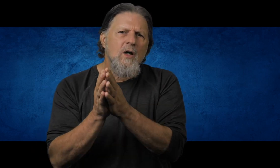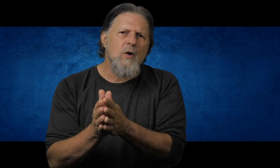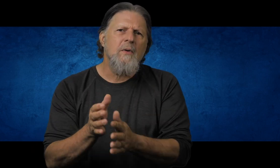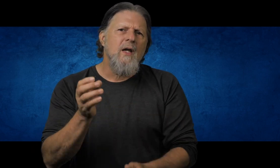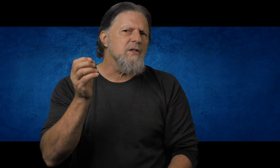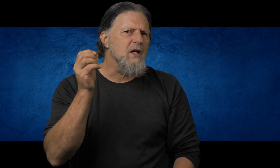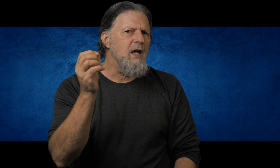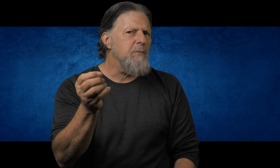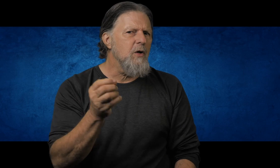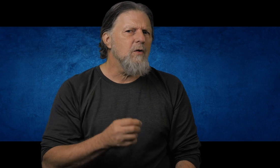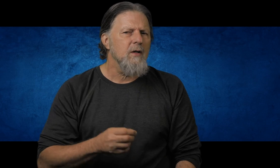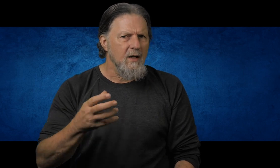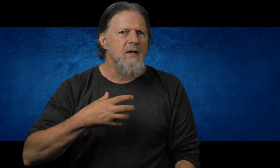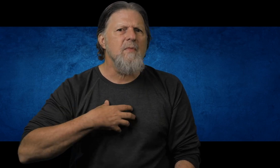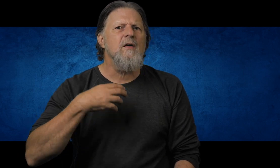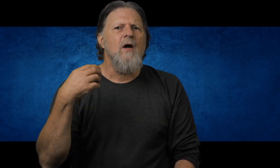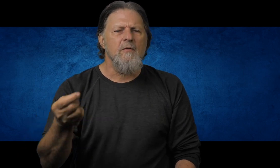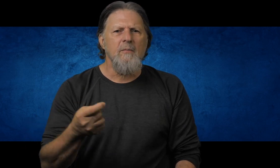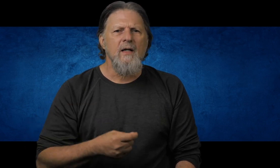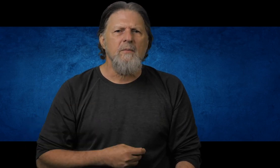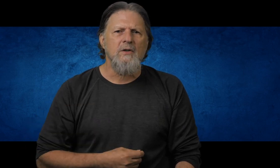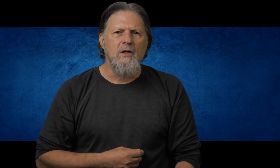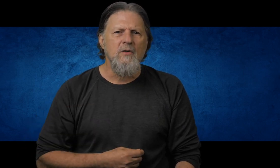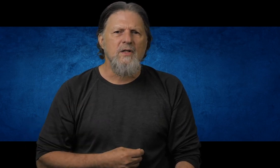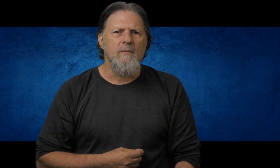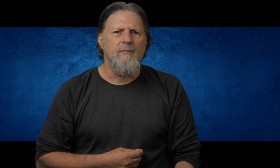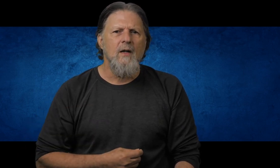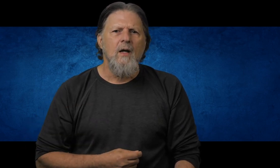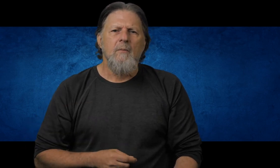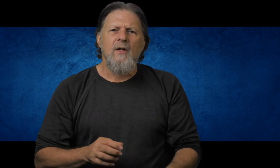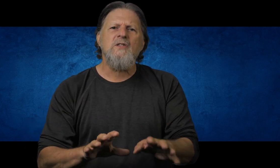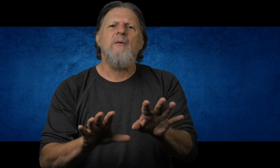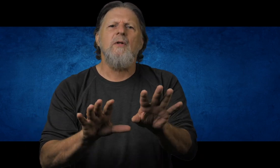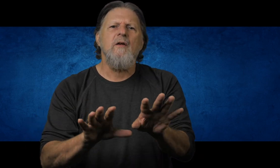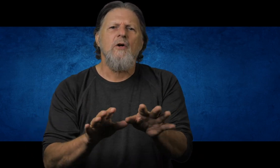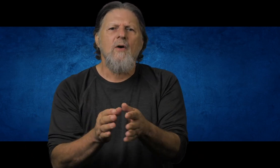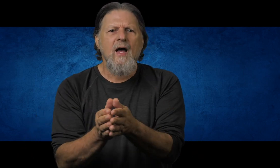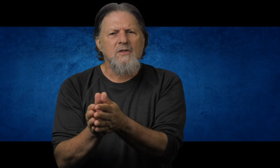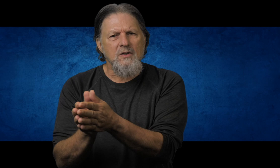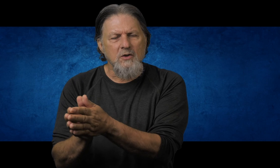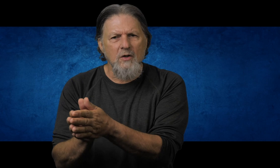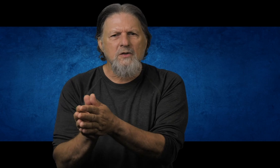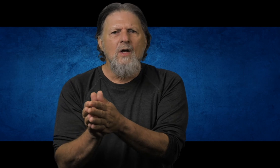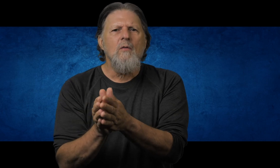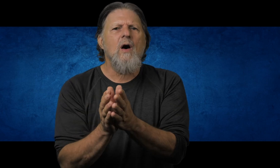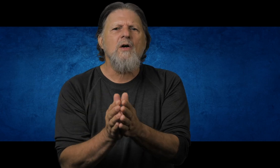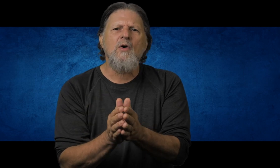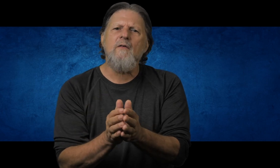hope is to keep you, to keep me from being able to use them. Plus, the believer who has this assurance will also have